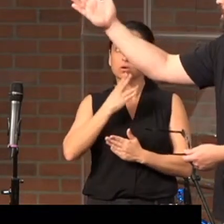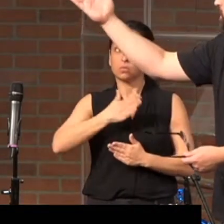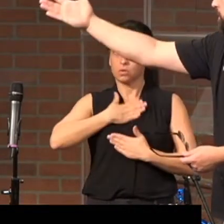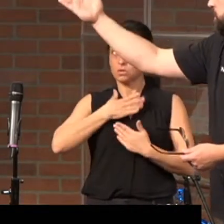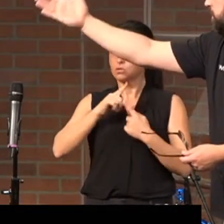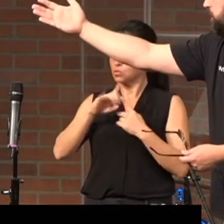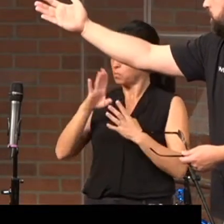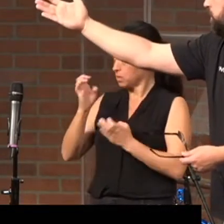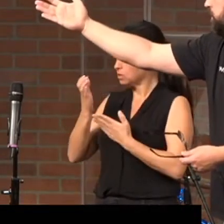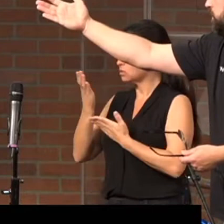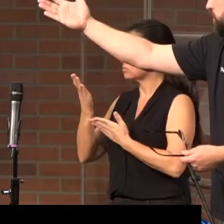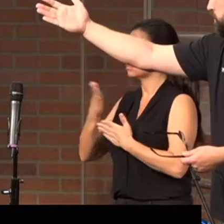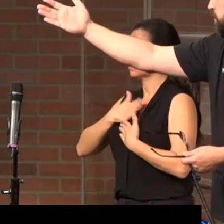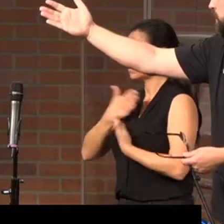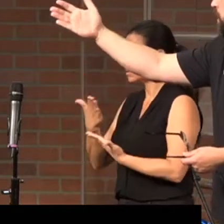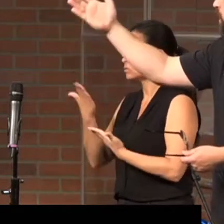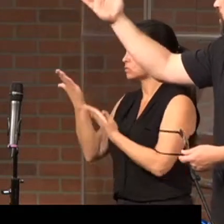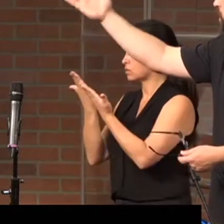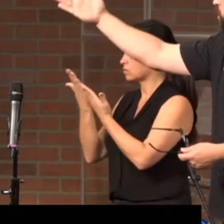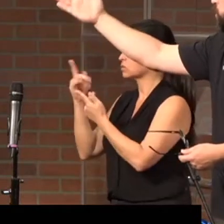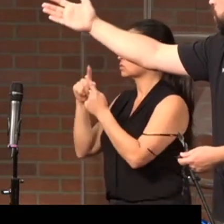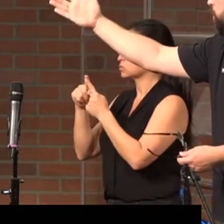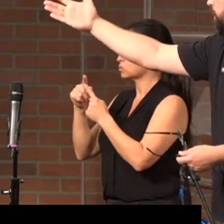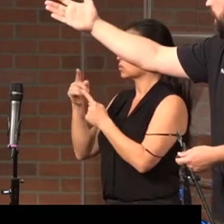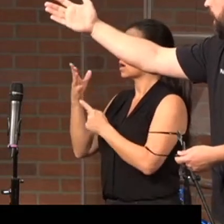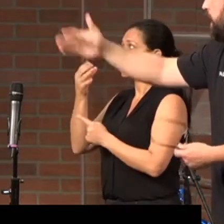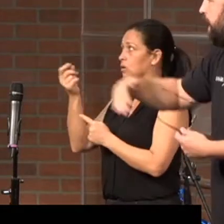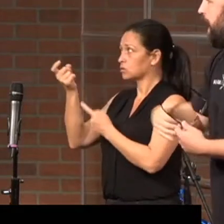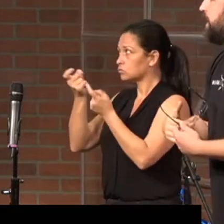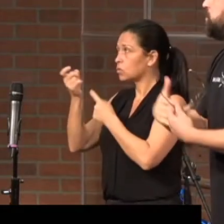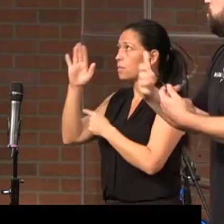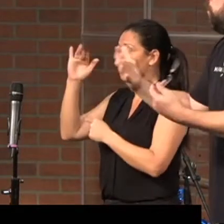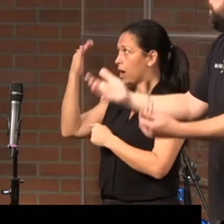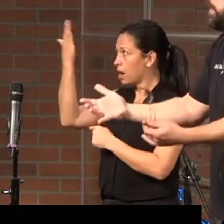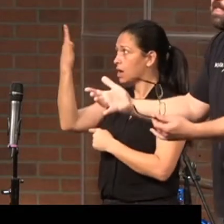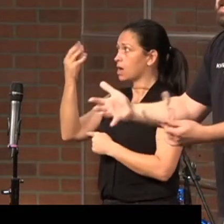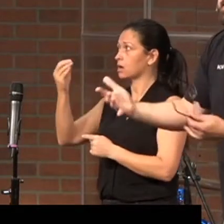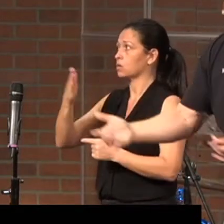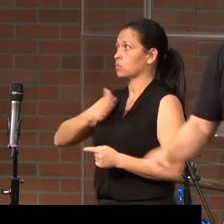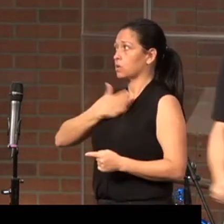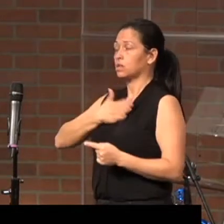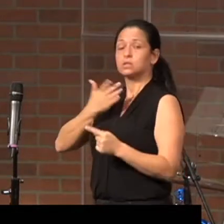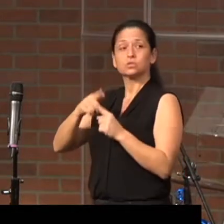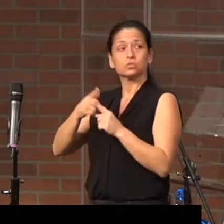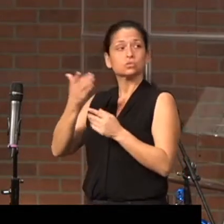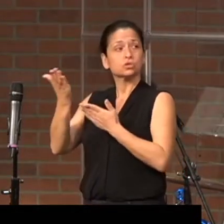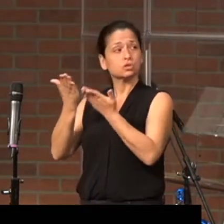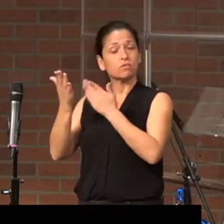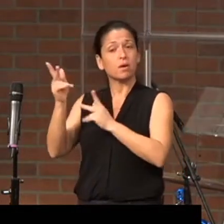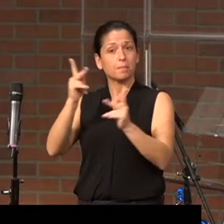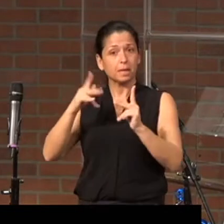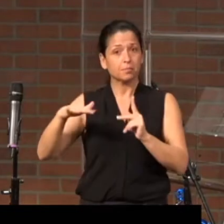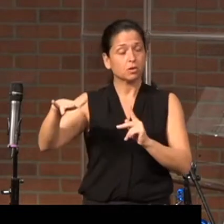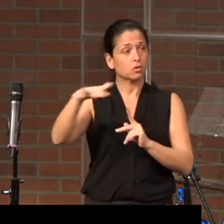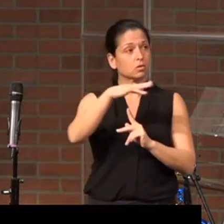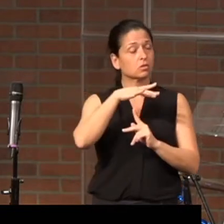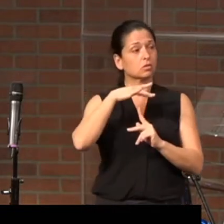be subservient to, controlled by, and to willingly serve people,